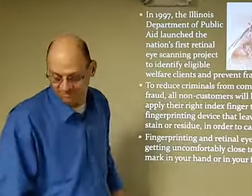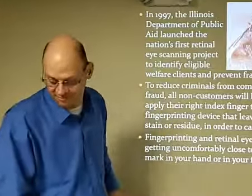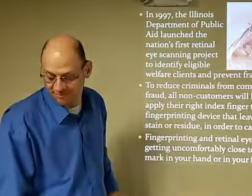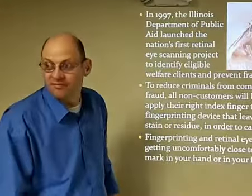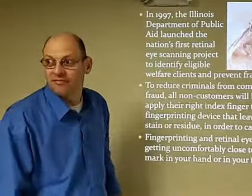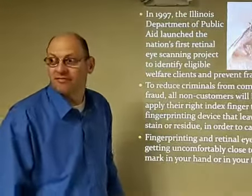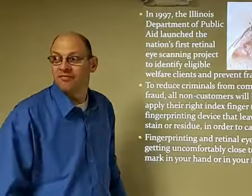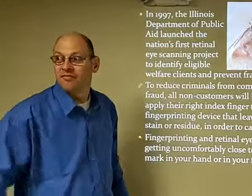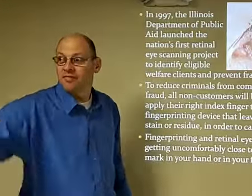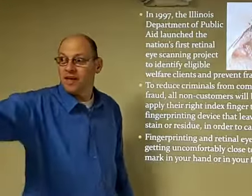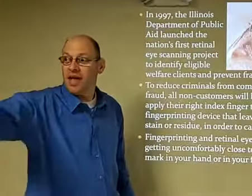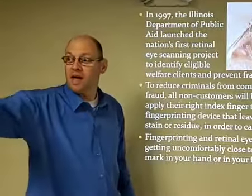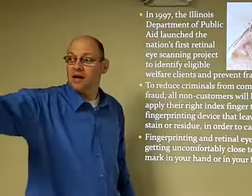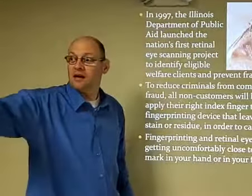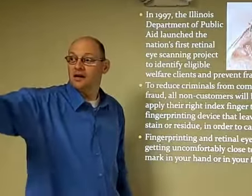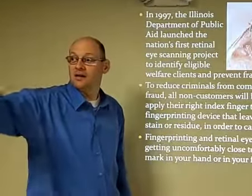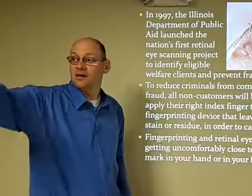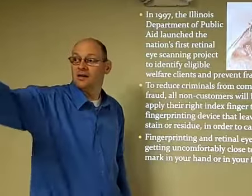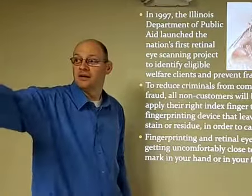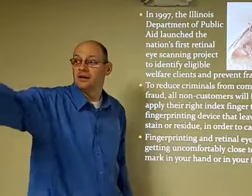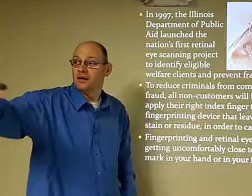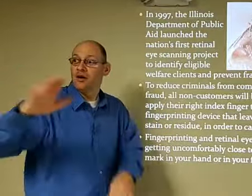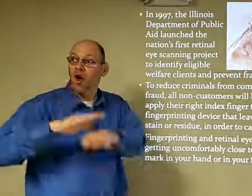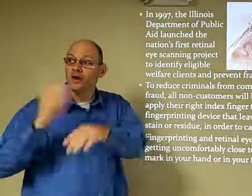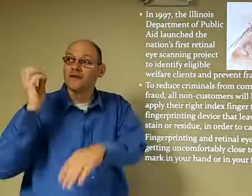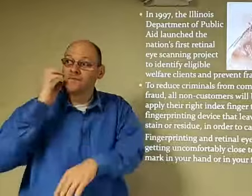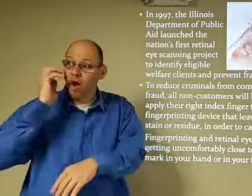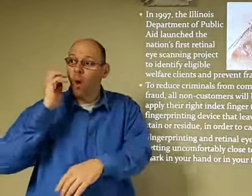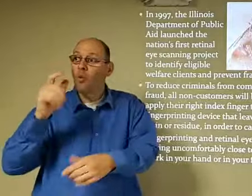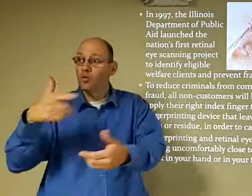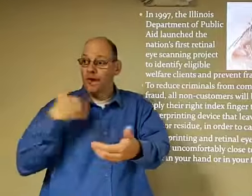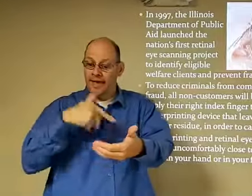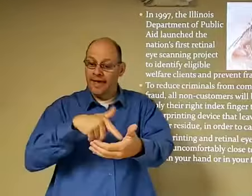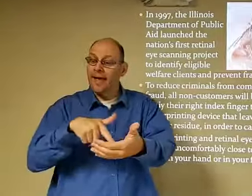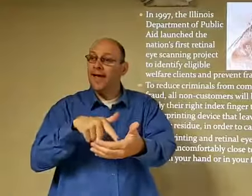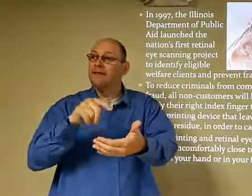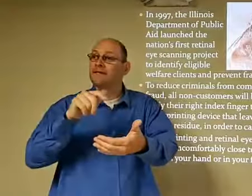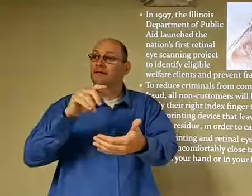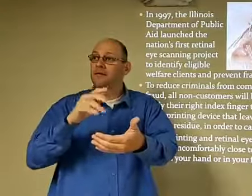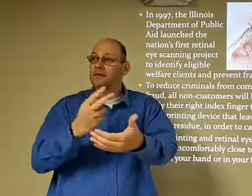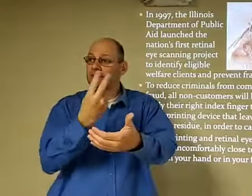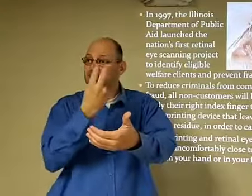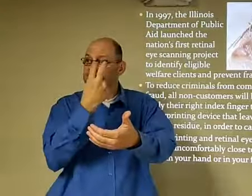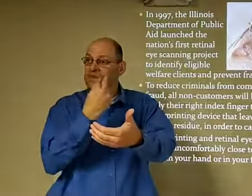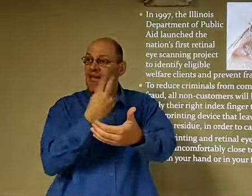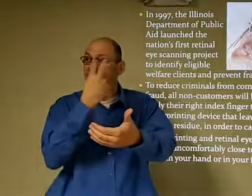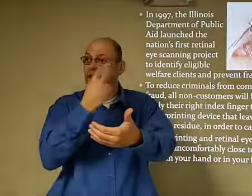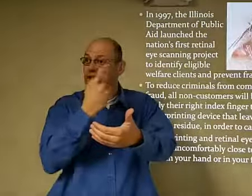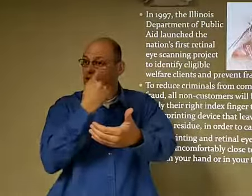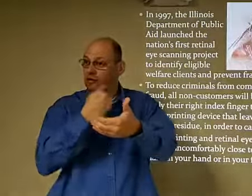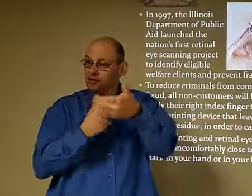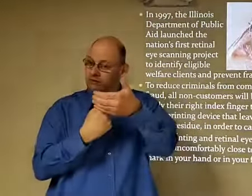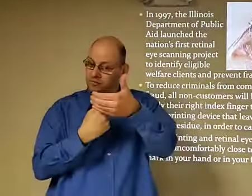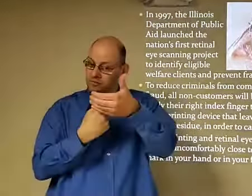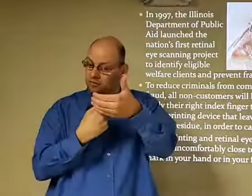it's going to see your eye and it's so forth. Yeah, on your phone, it can scan your eye.